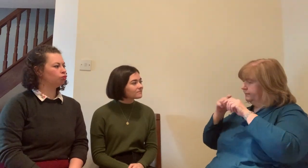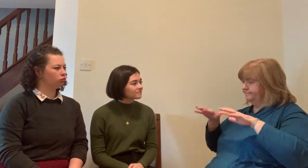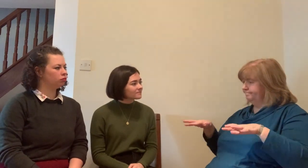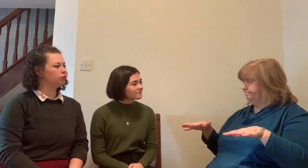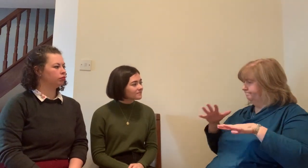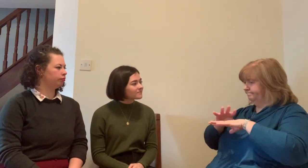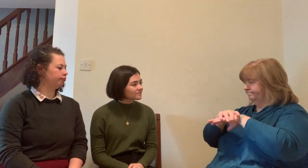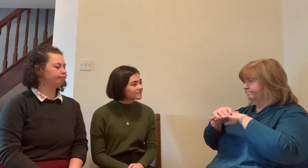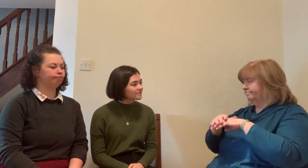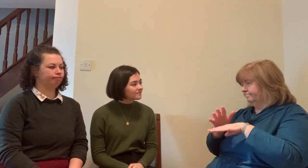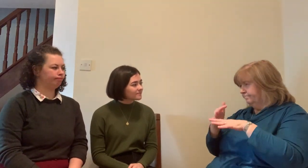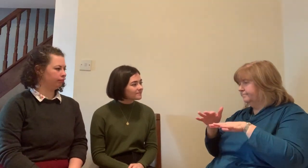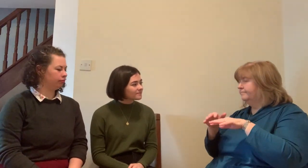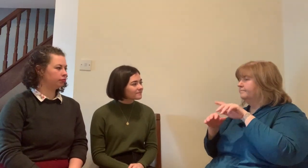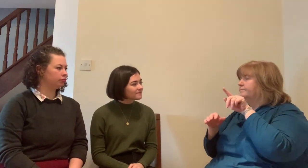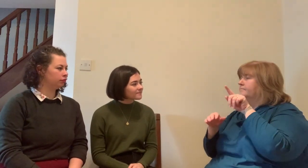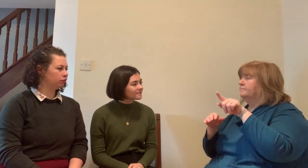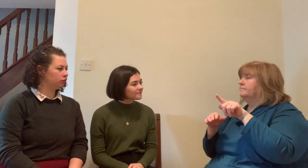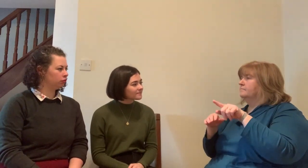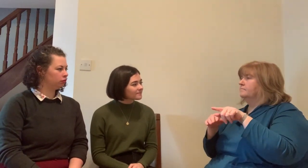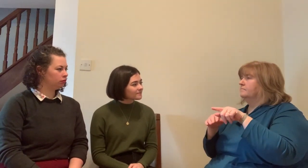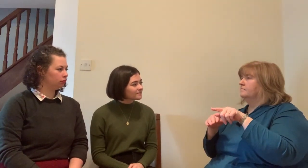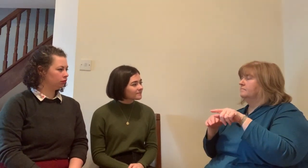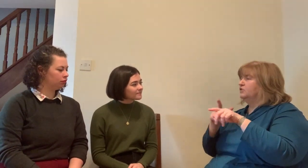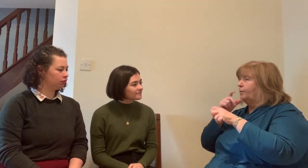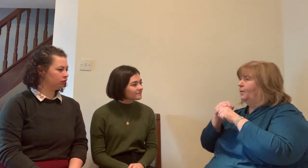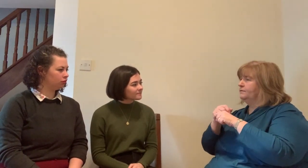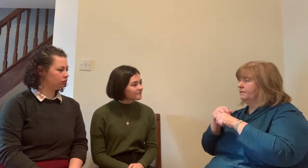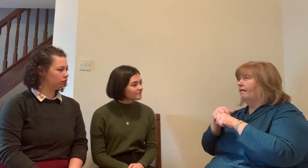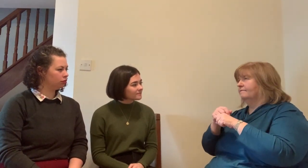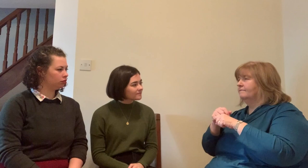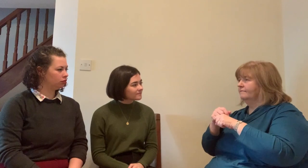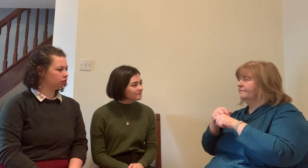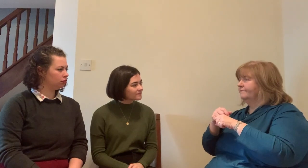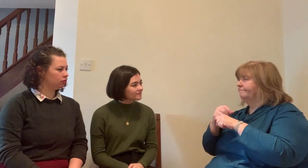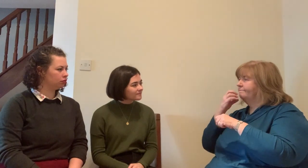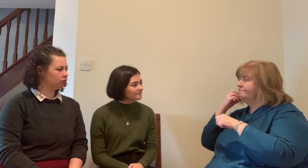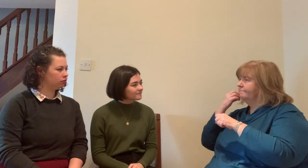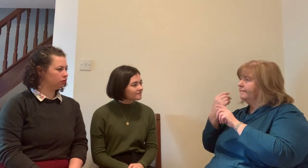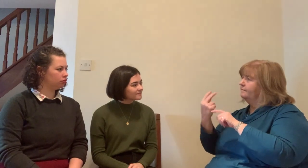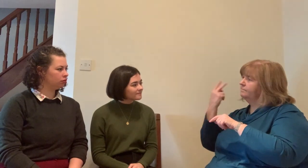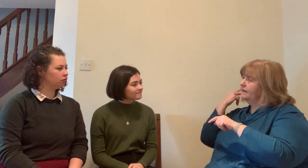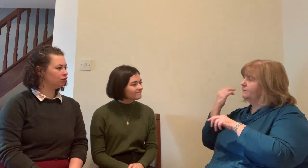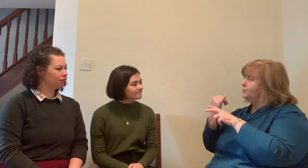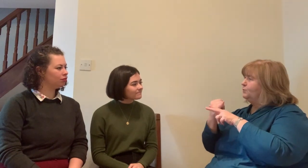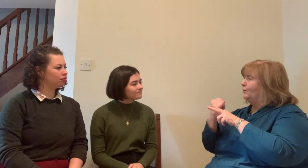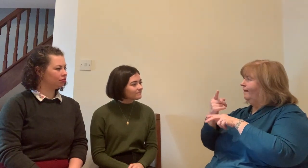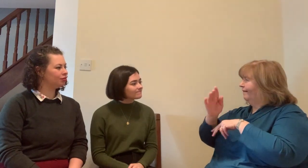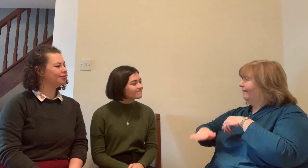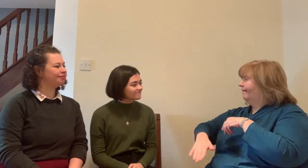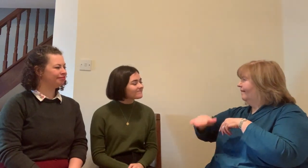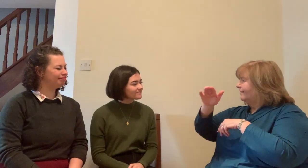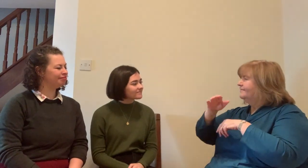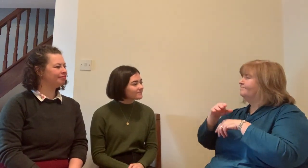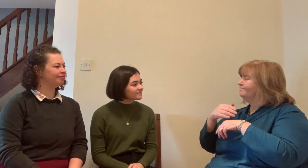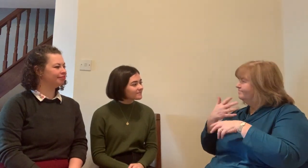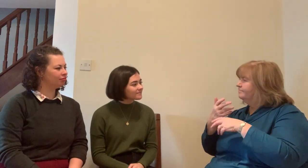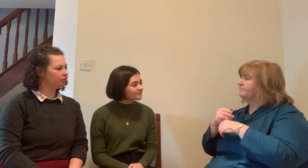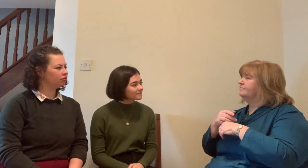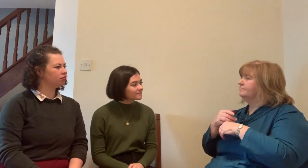convey the message in order to be able to gain understanding and that's a lived shared experience and something that really has made